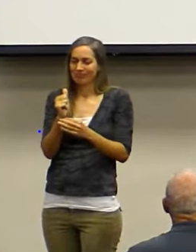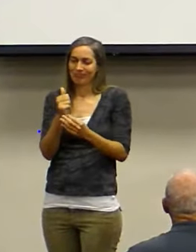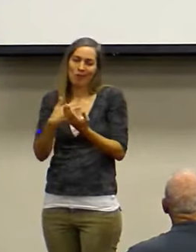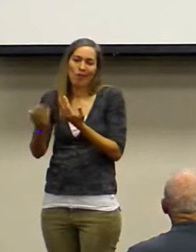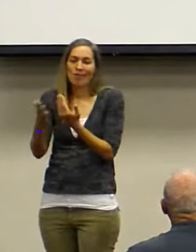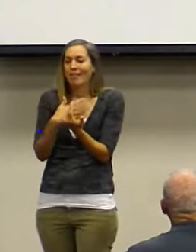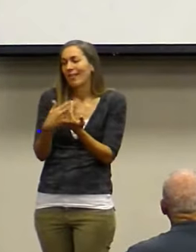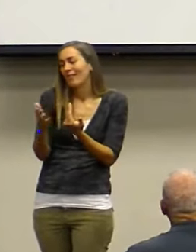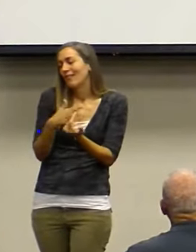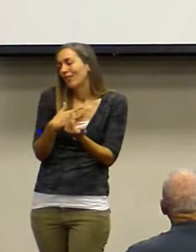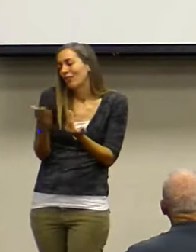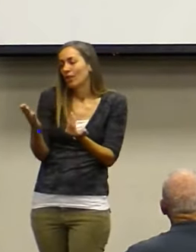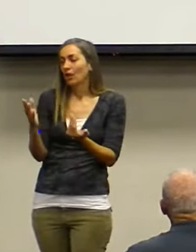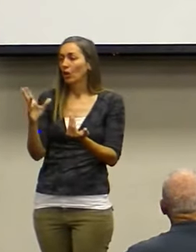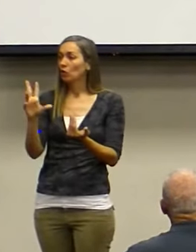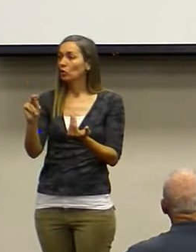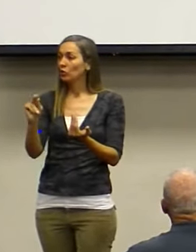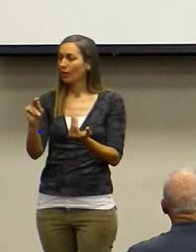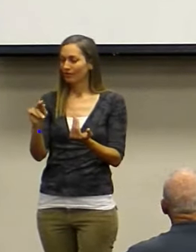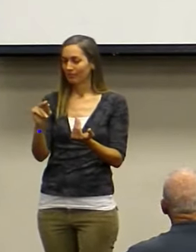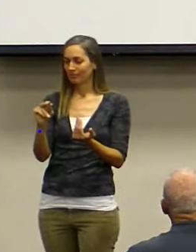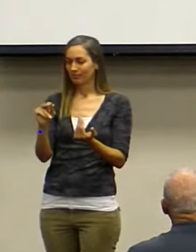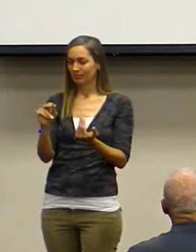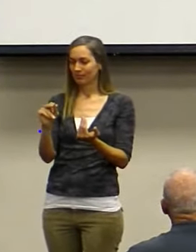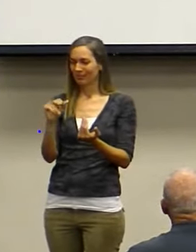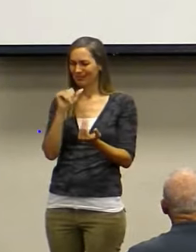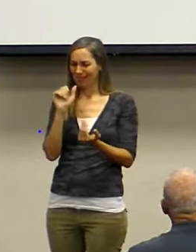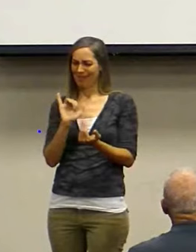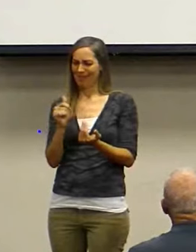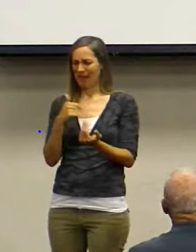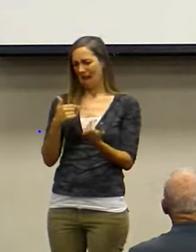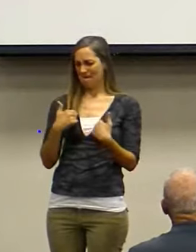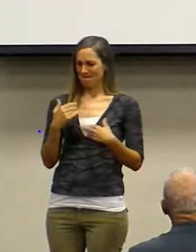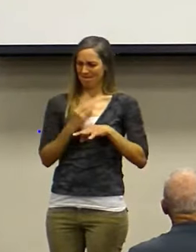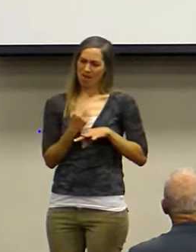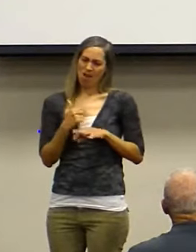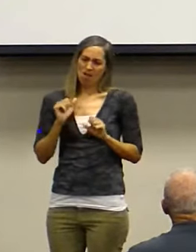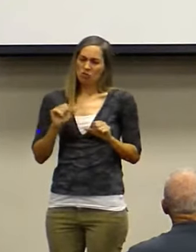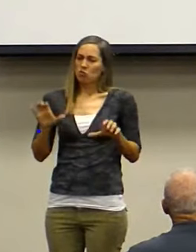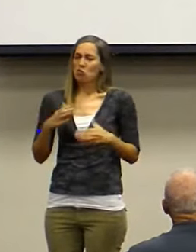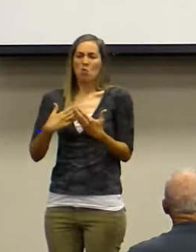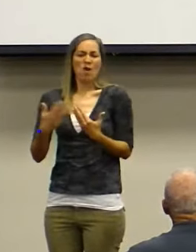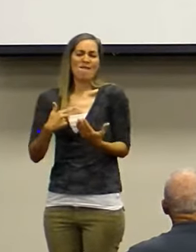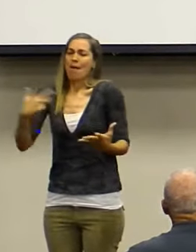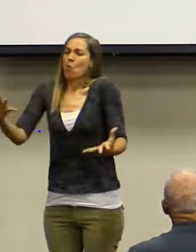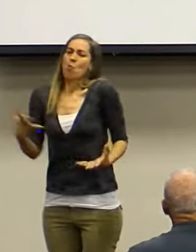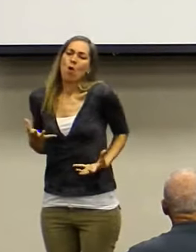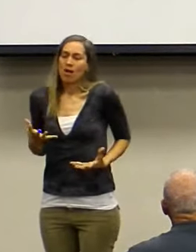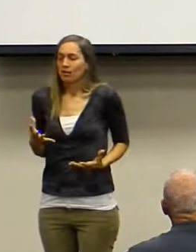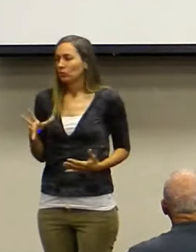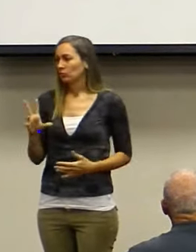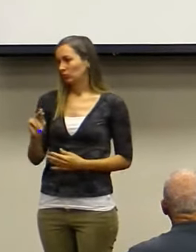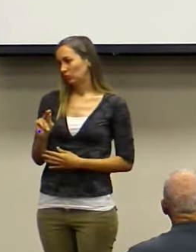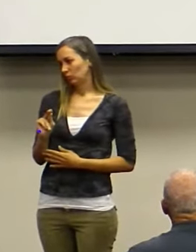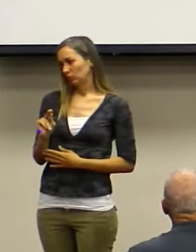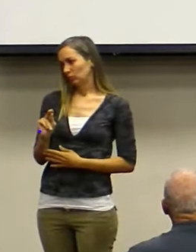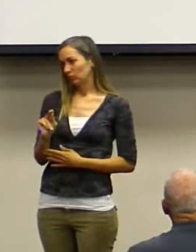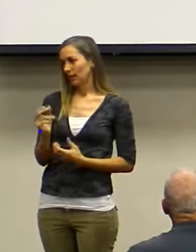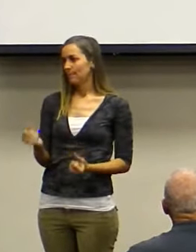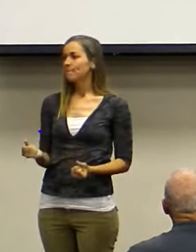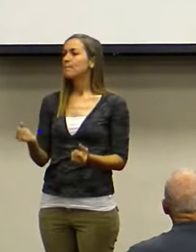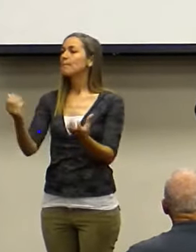I have faith, so therefore I can do everything I want to do. That's not it. Quick question. How many of us here